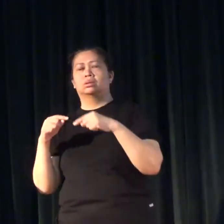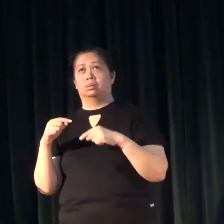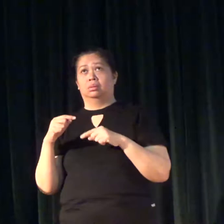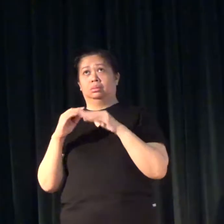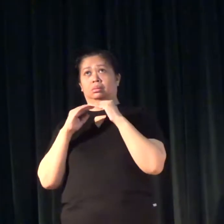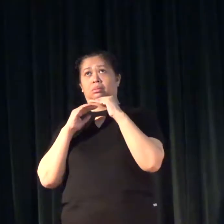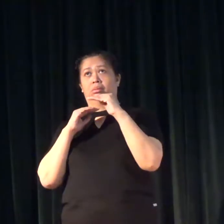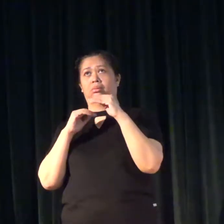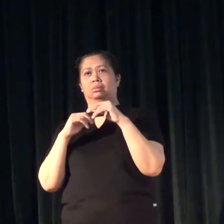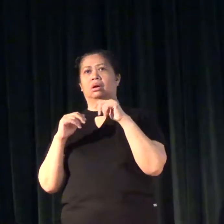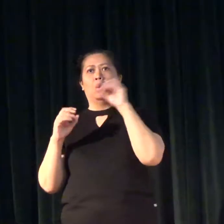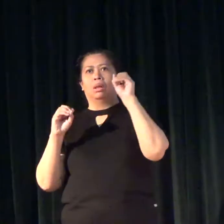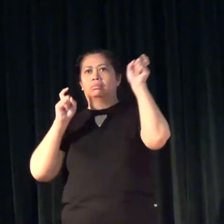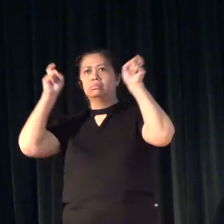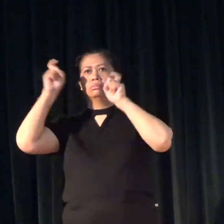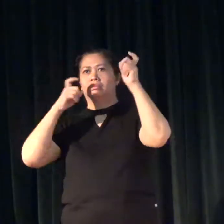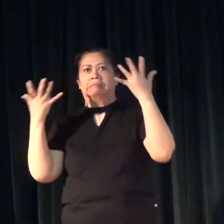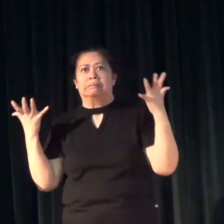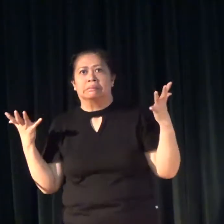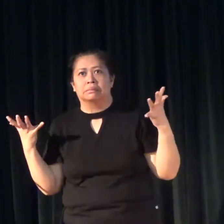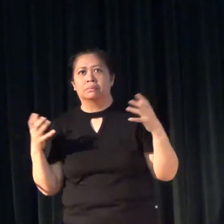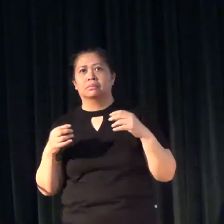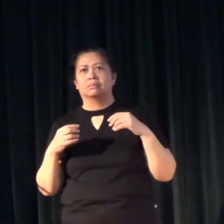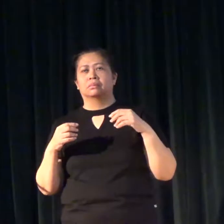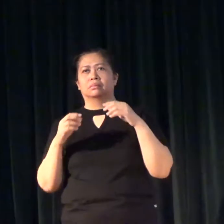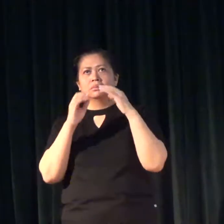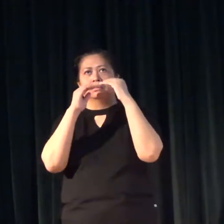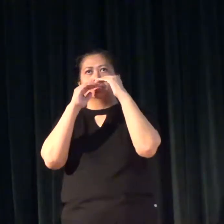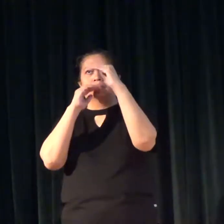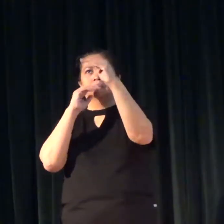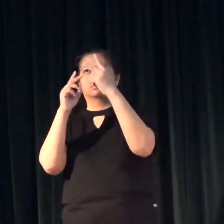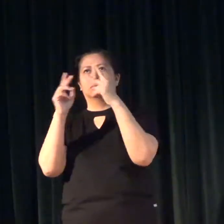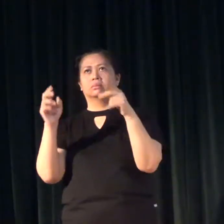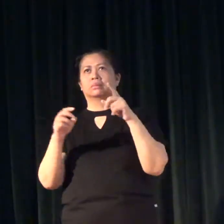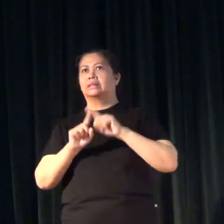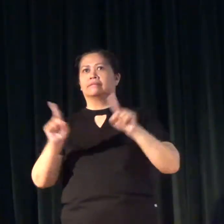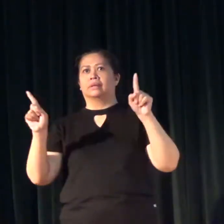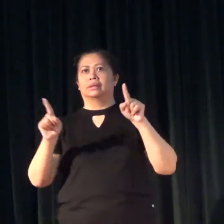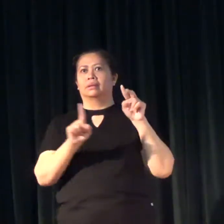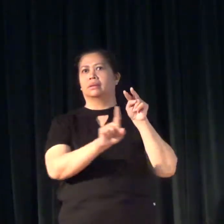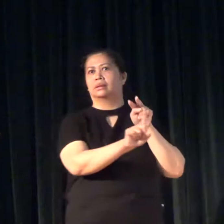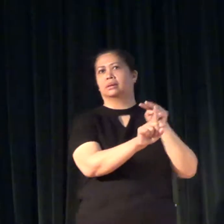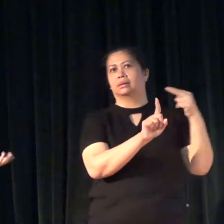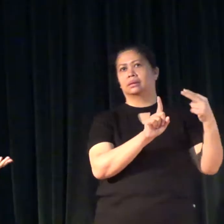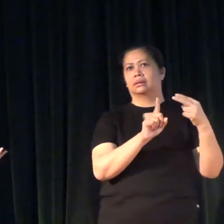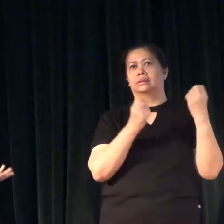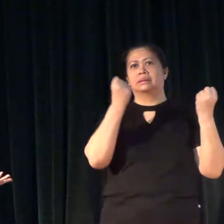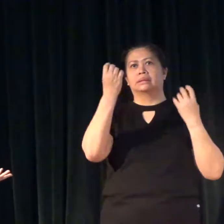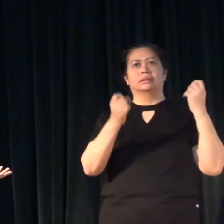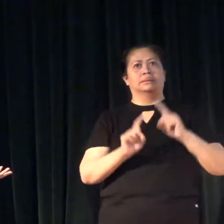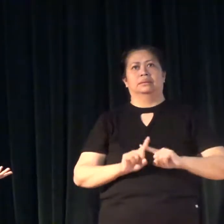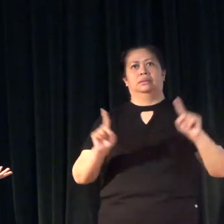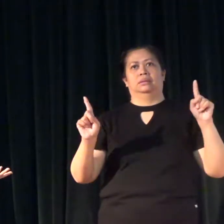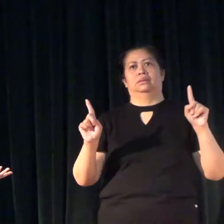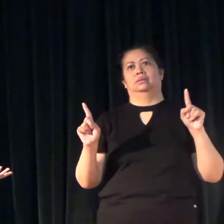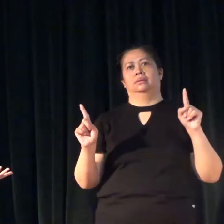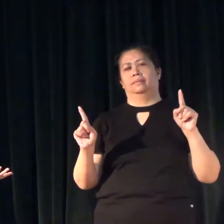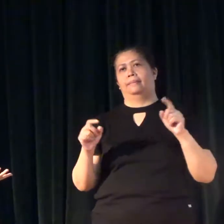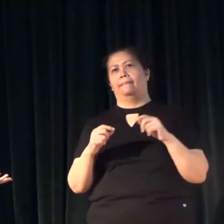doesn't use gestures. Its parameters are very different from sign language.